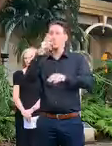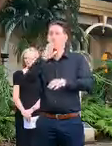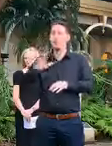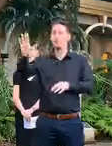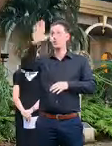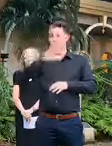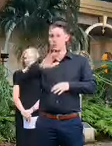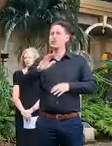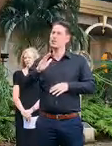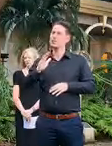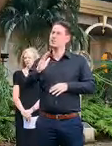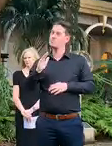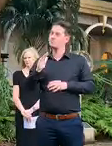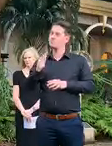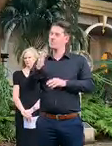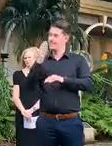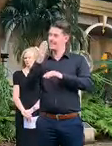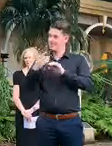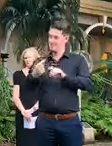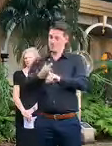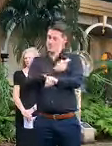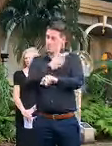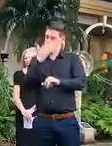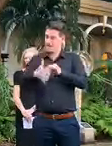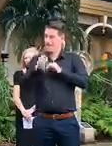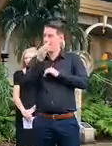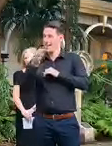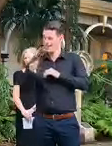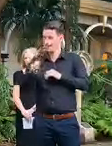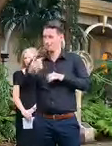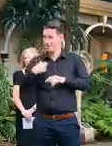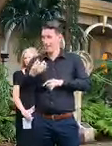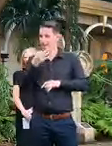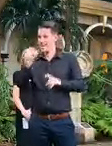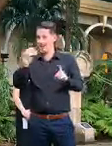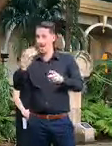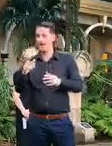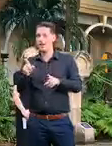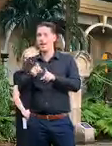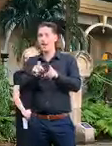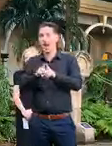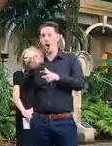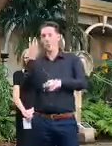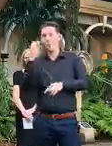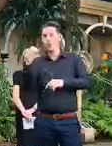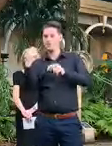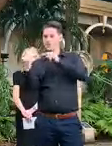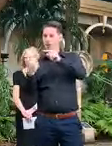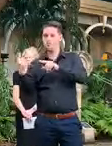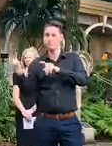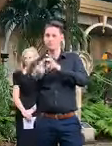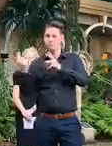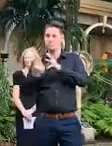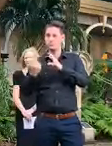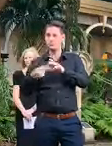to do something they've never done before this is like being hit by 30 cyclones at once